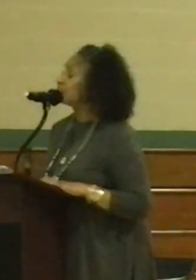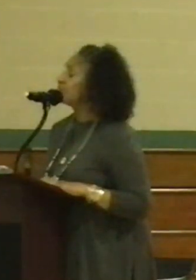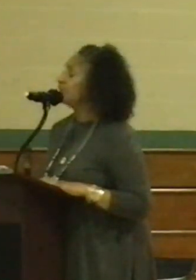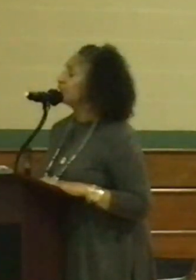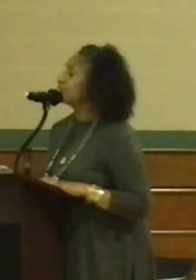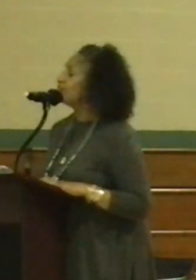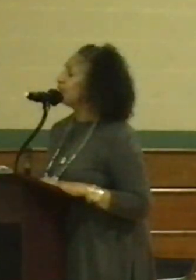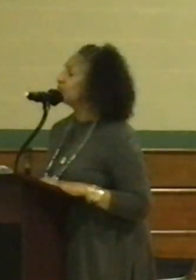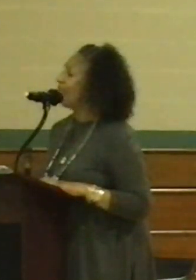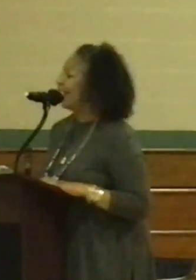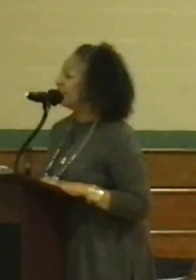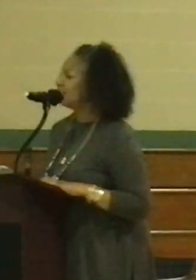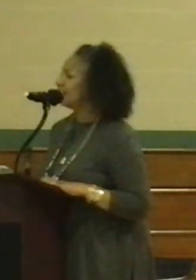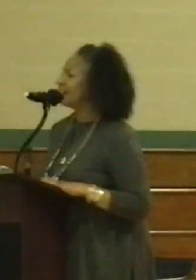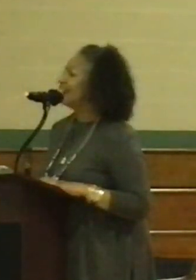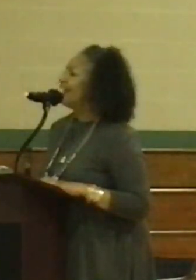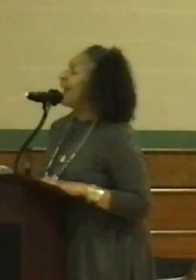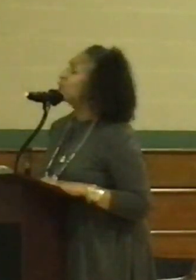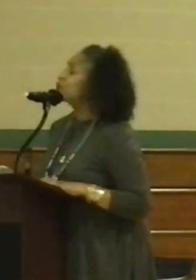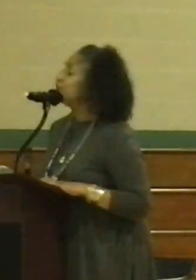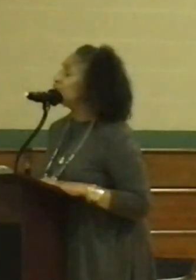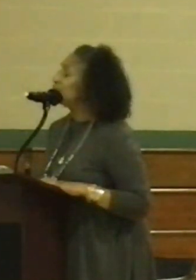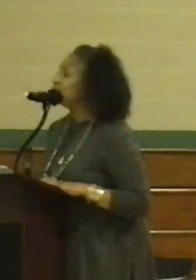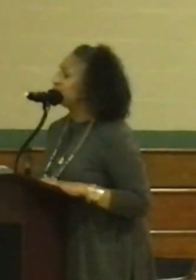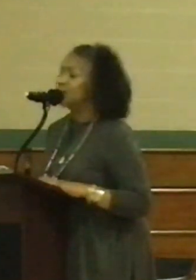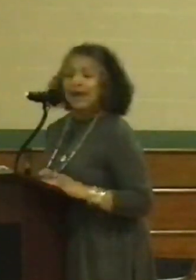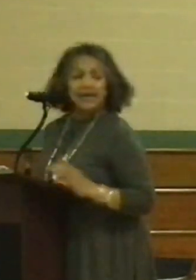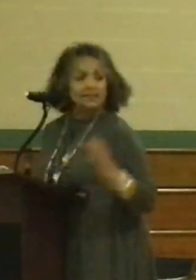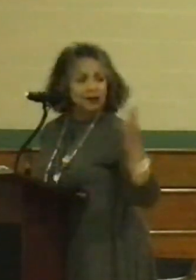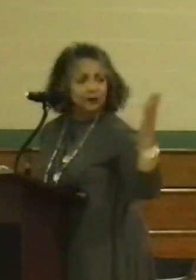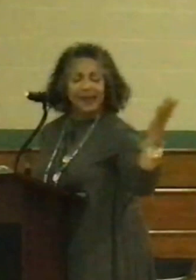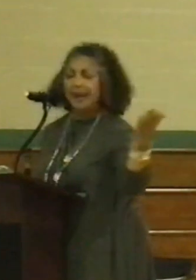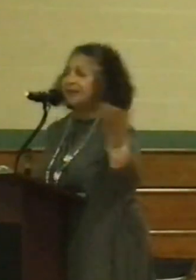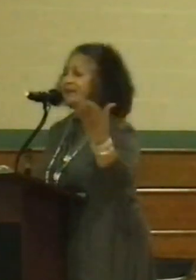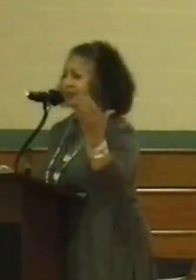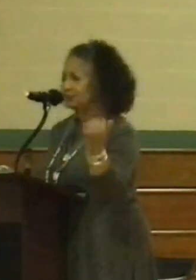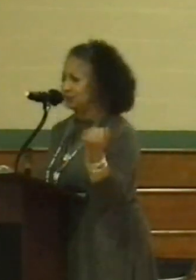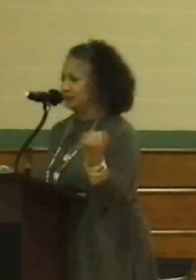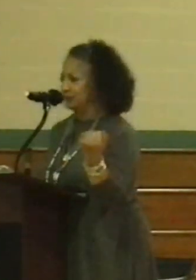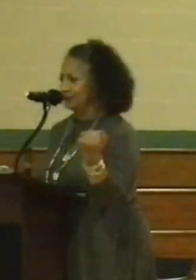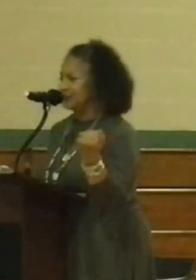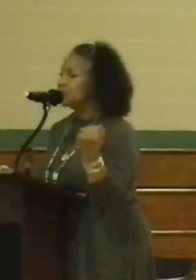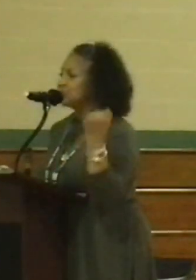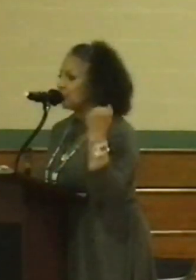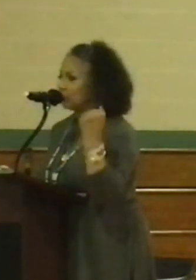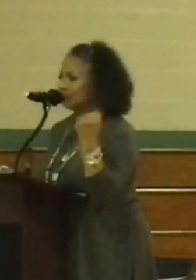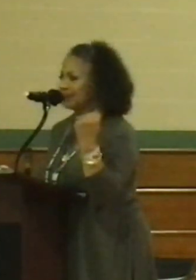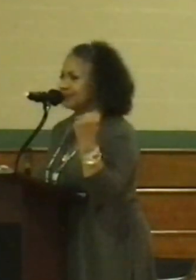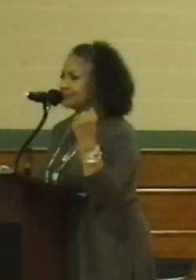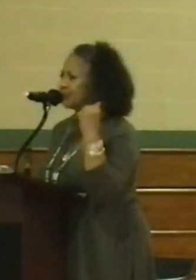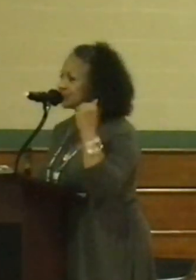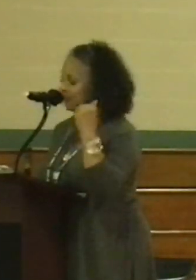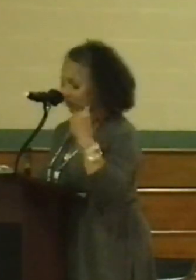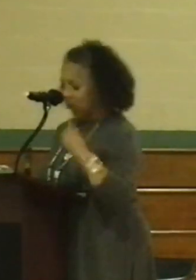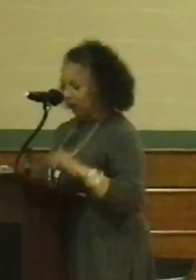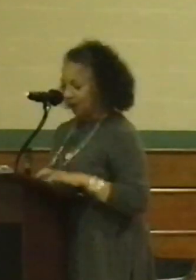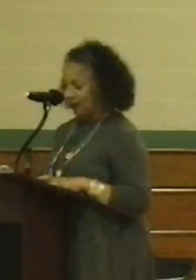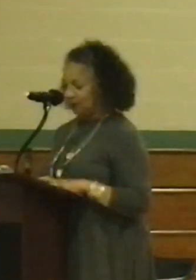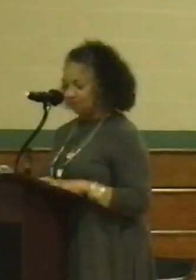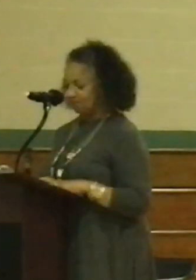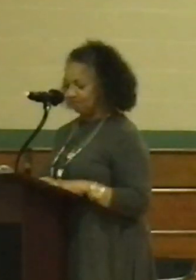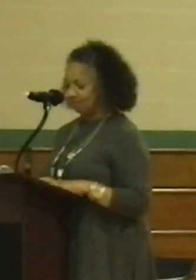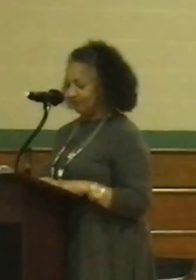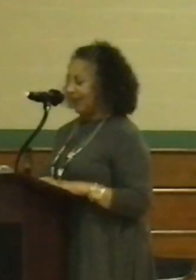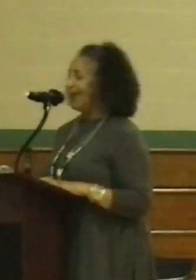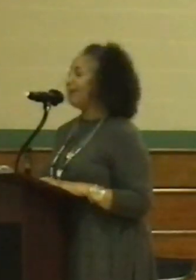people to feel as much passion as you do. As our candidates do. So please, let's get the word